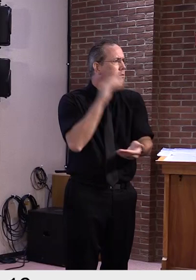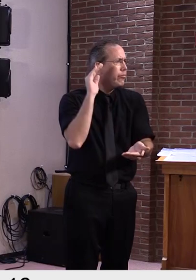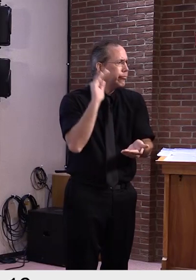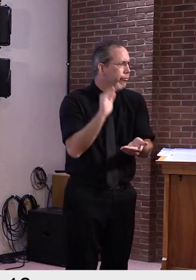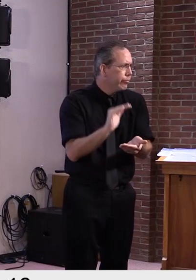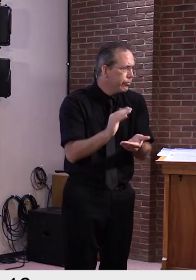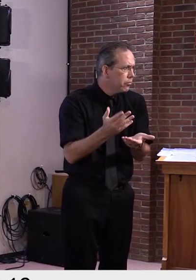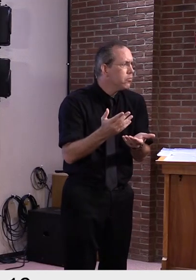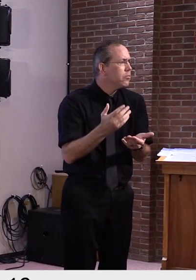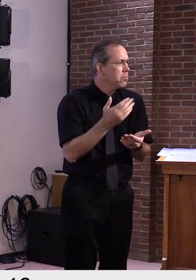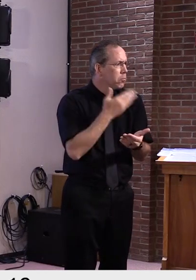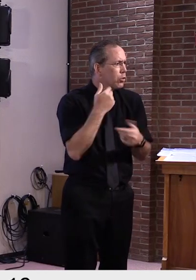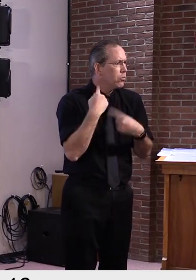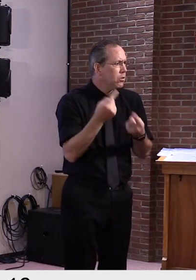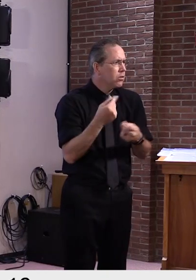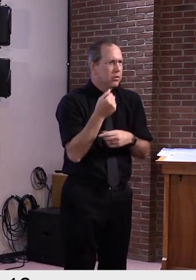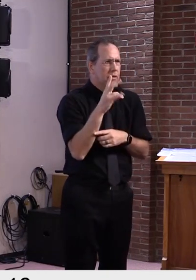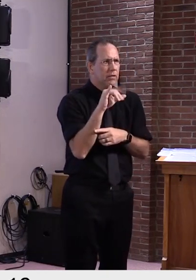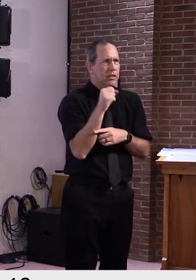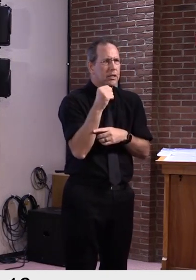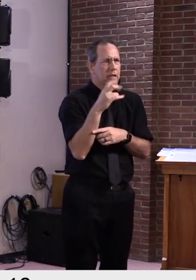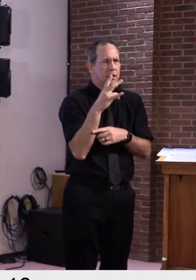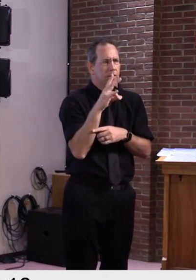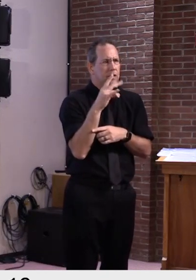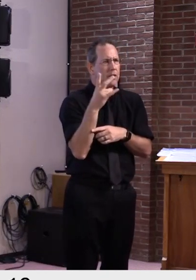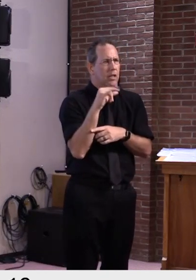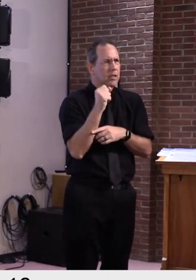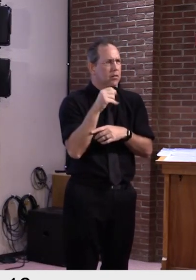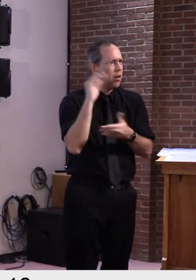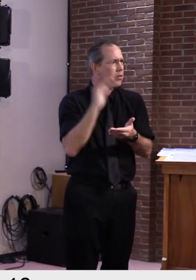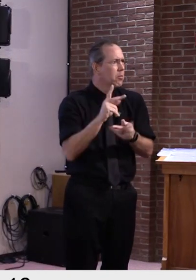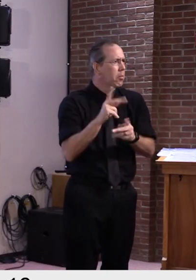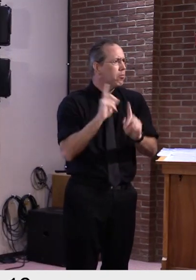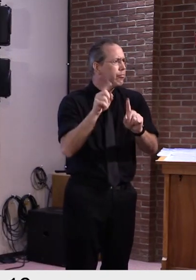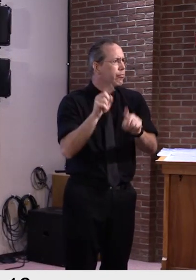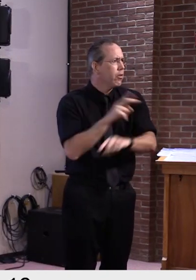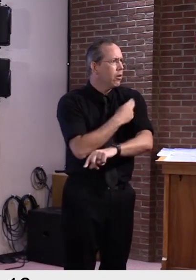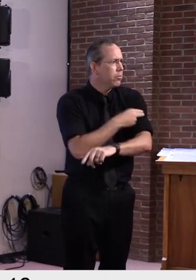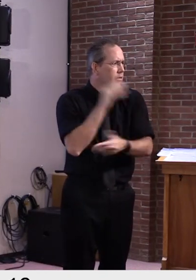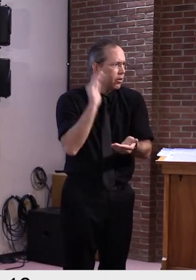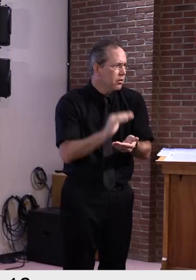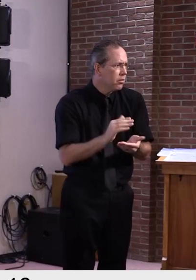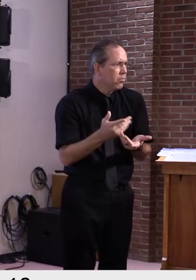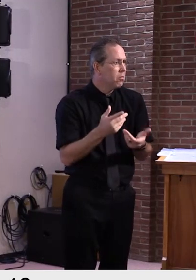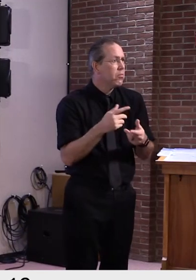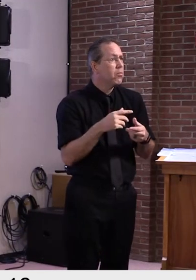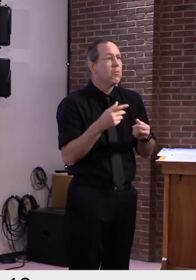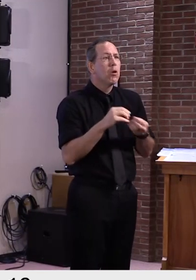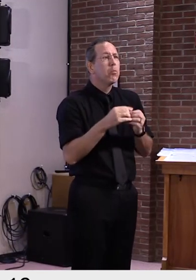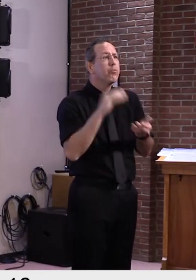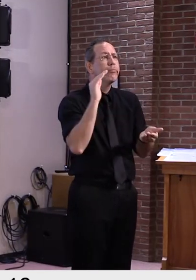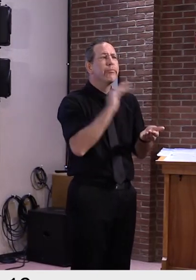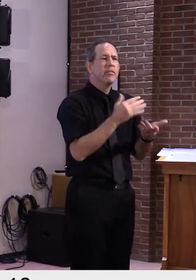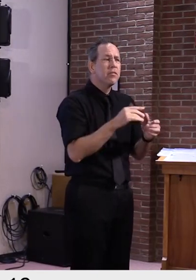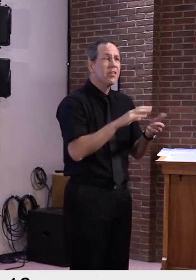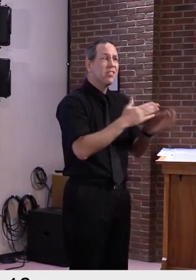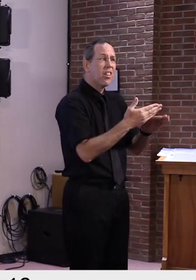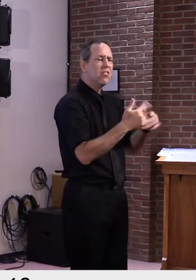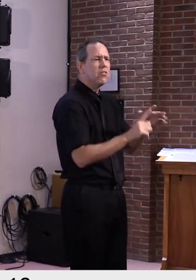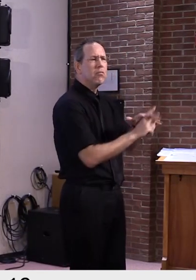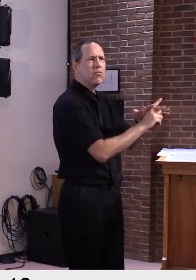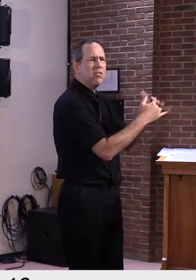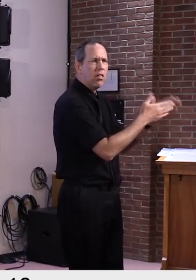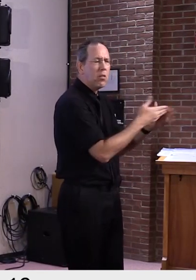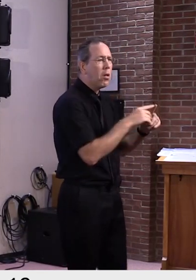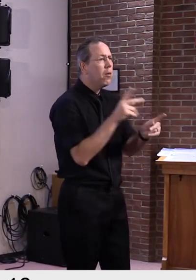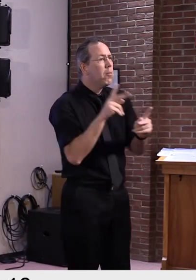But unfortunately, we see that new deaths just continue to stay high and stay steady. Over 1,000 Americans